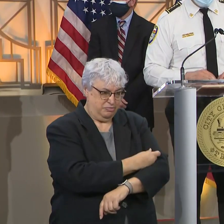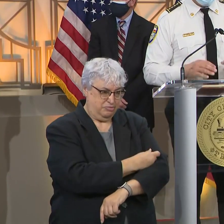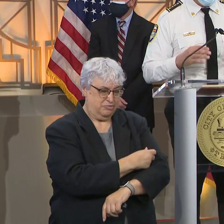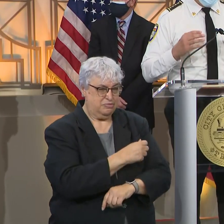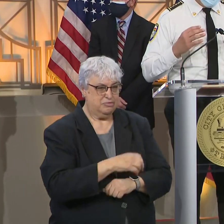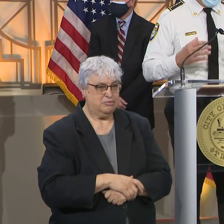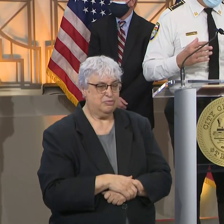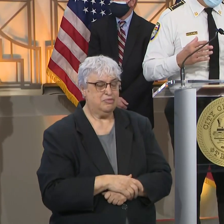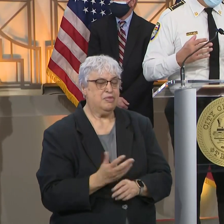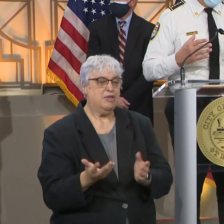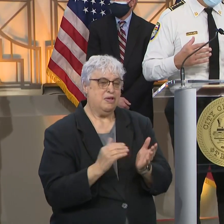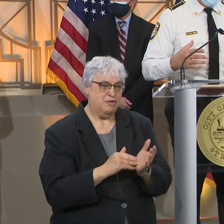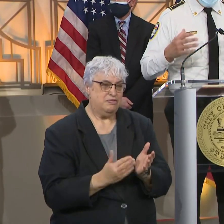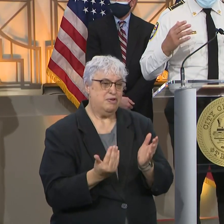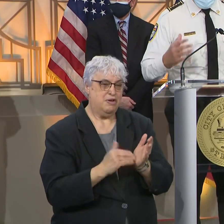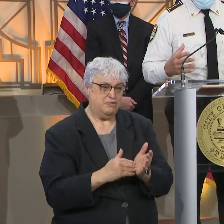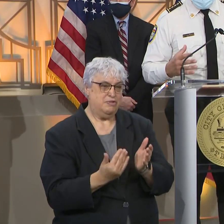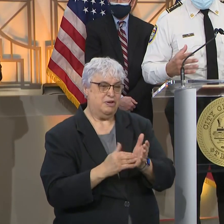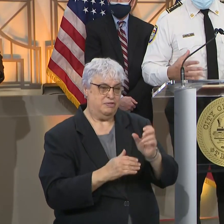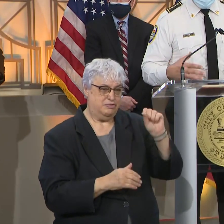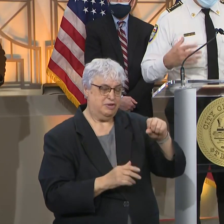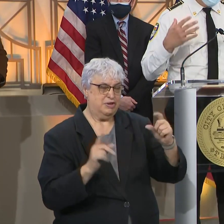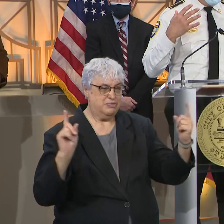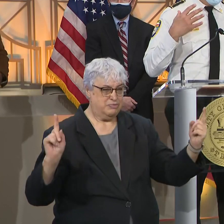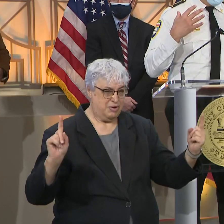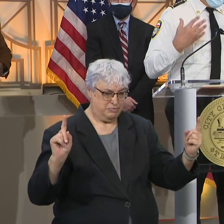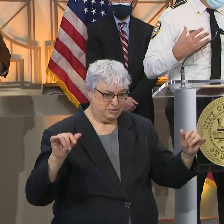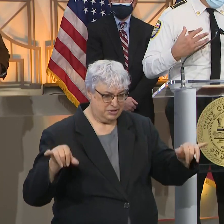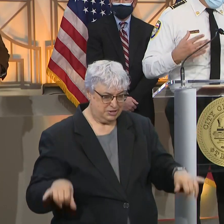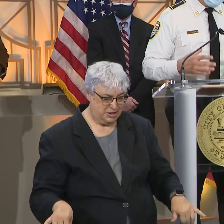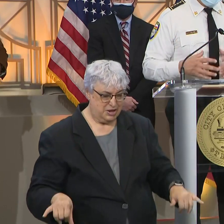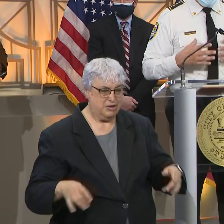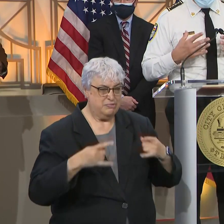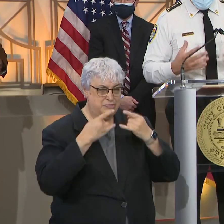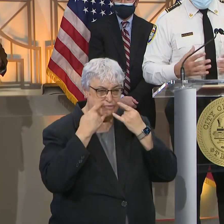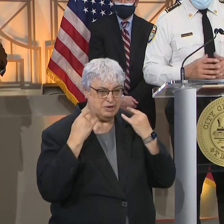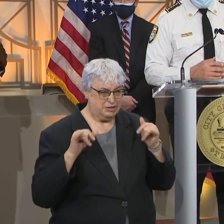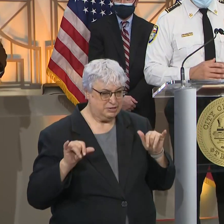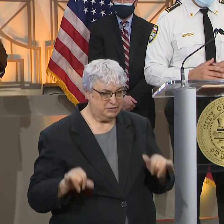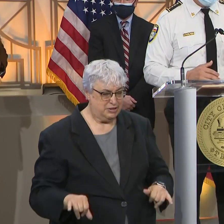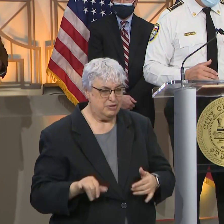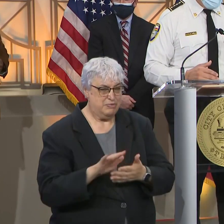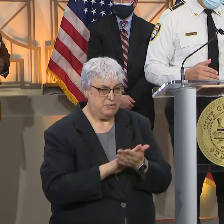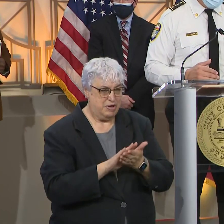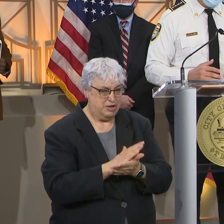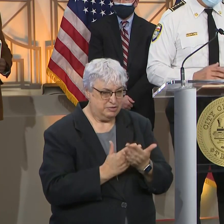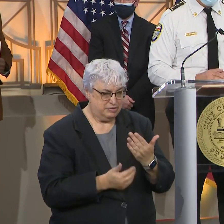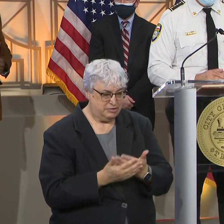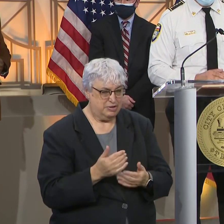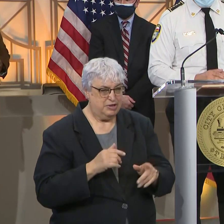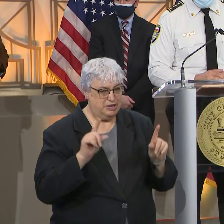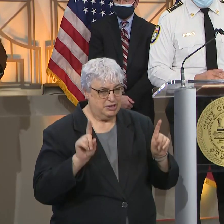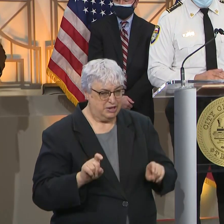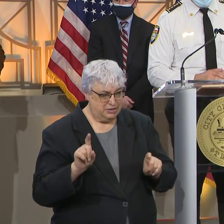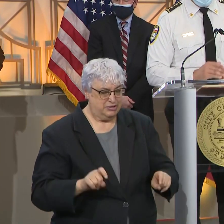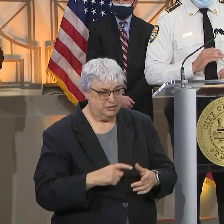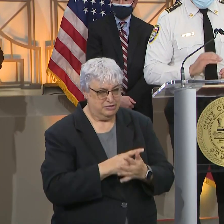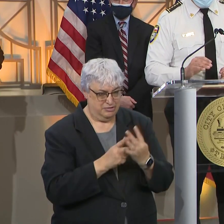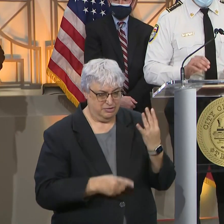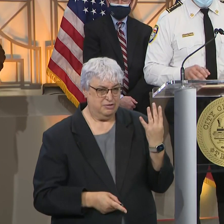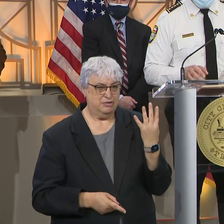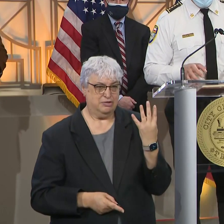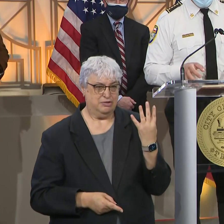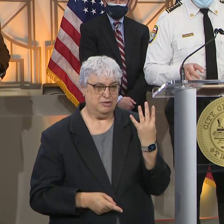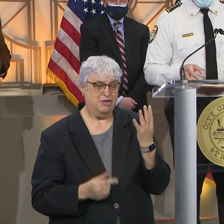reemphasize what we've been saying all along. Proper distancing, wear your mask, proper hygiene, getting tested. That's going to help us